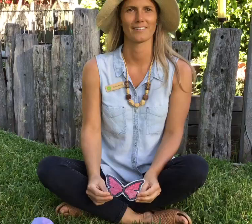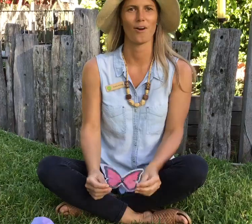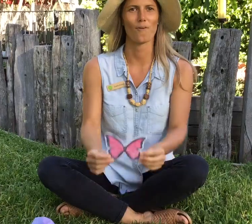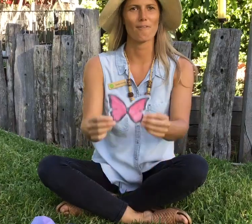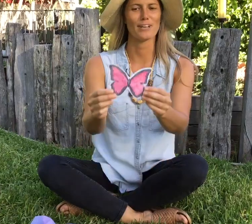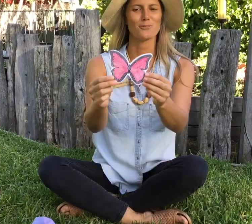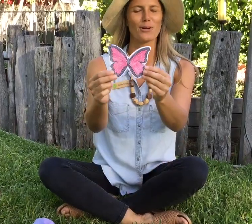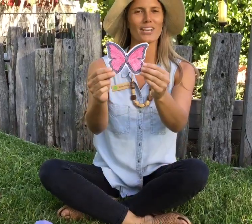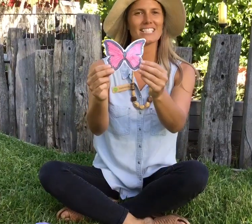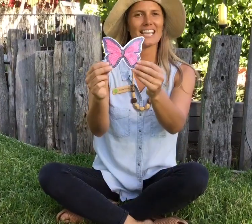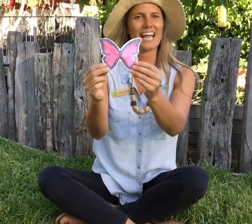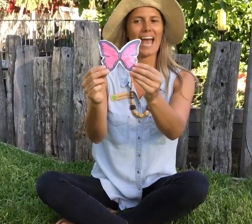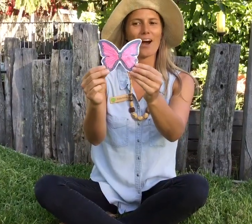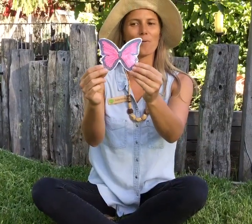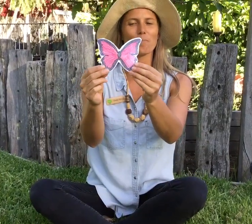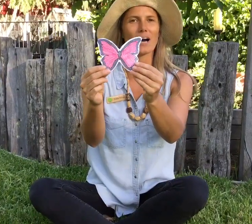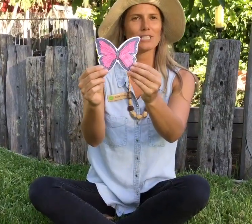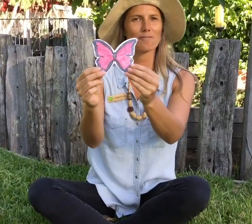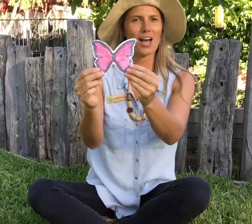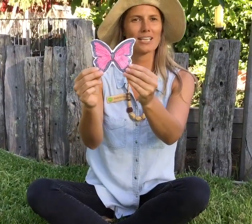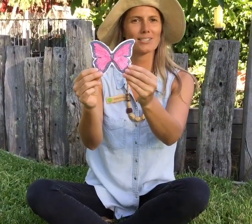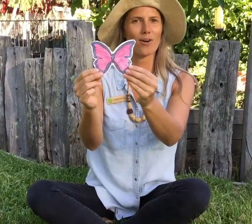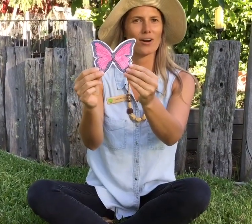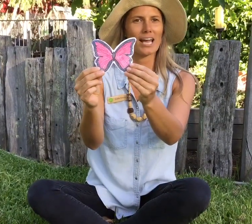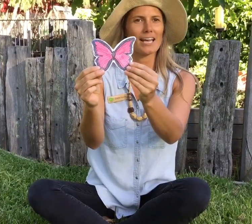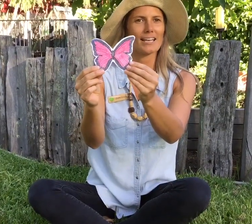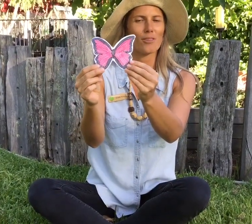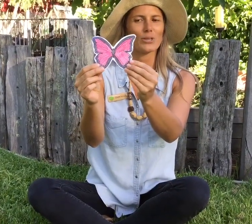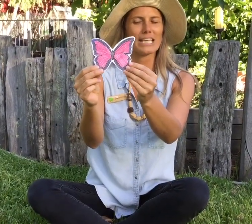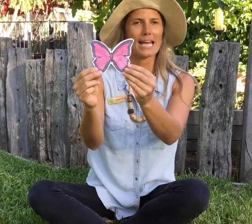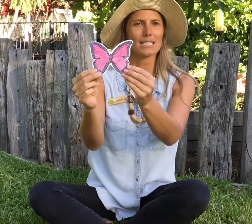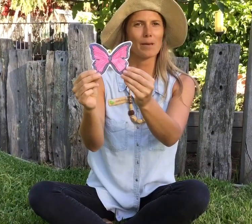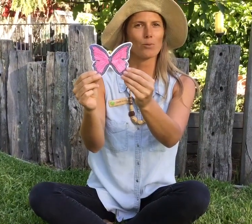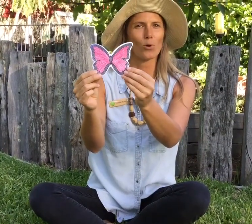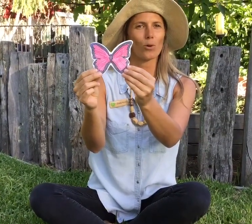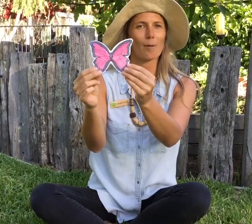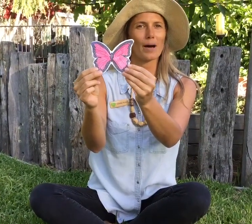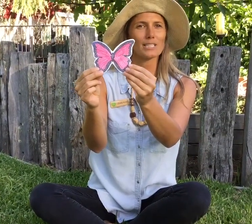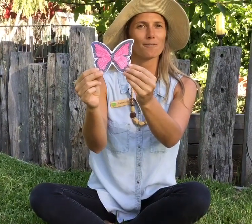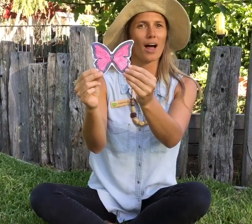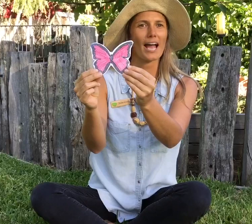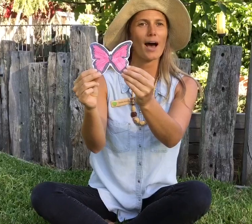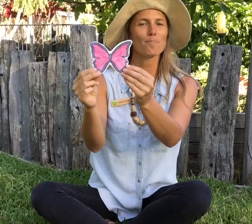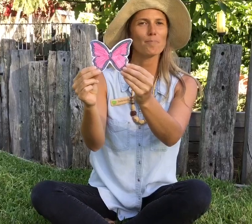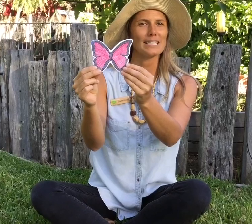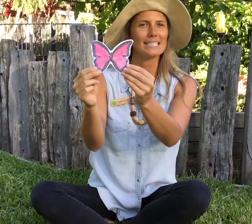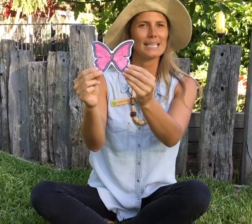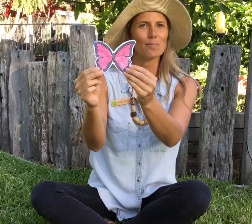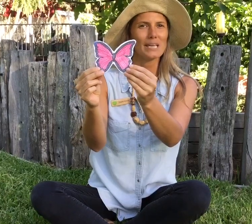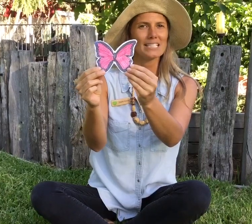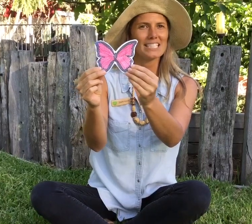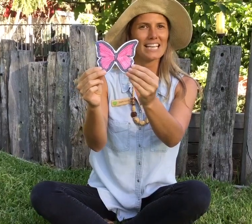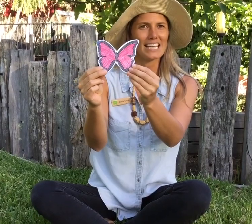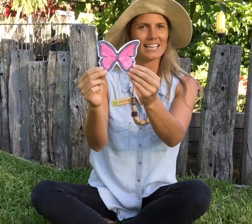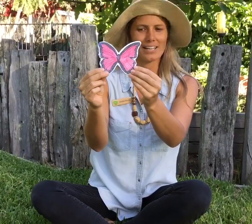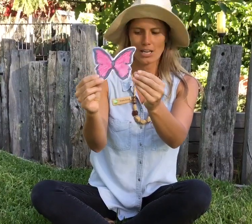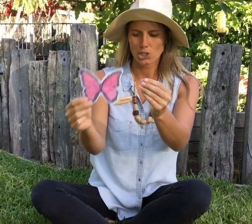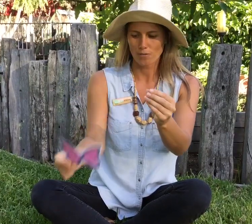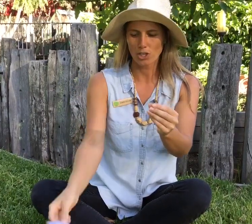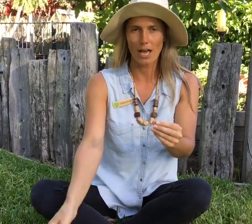Alright friends we're going to sing our butterfly song. Now the word dandy people call a butterfly a bindi bindi. So if you'd